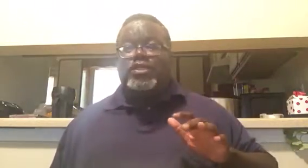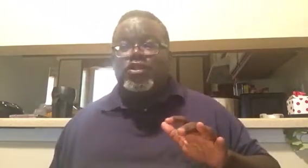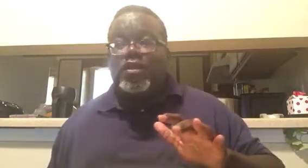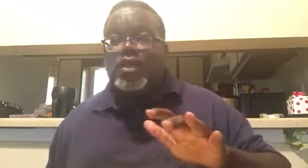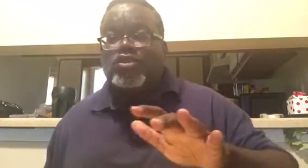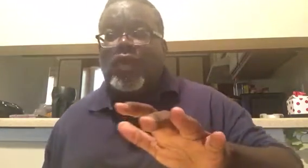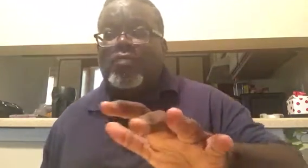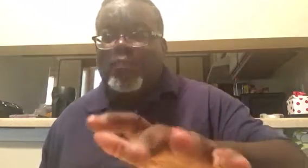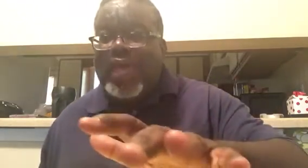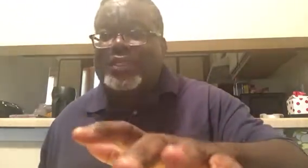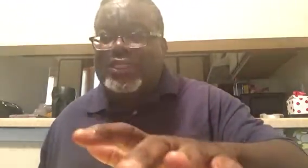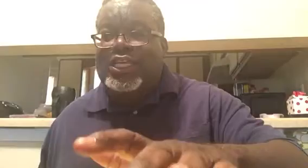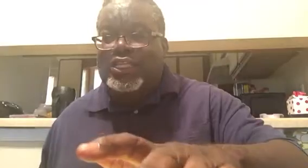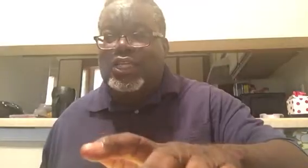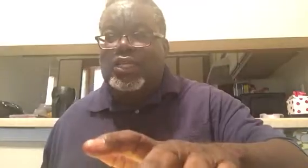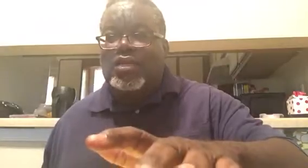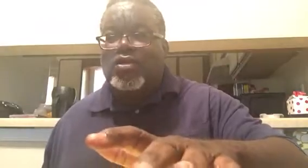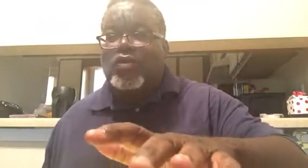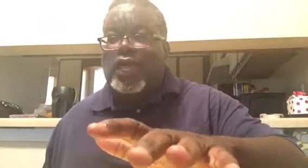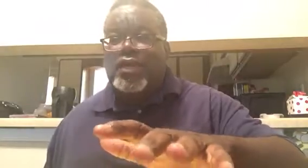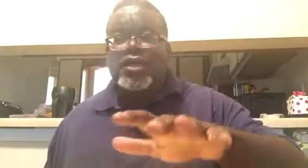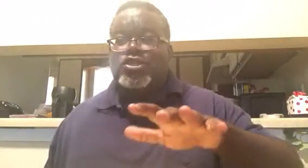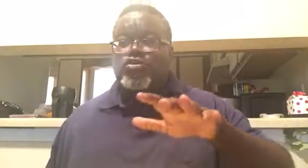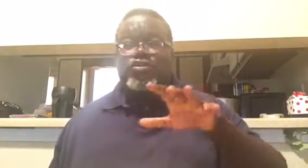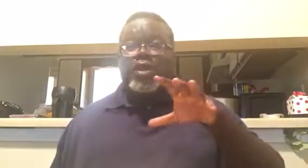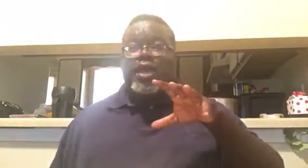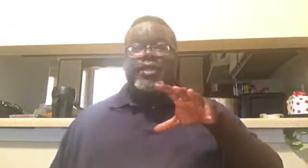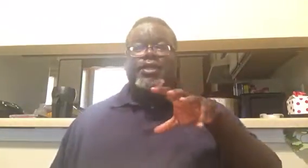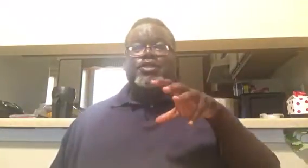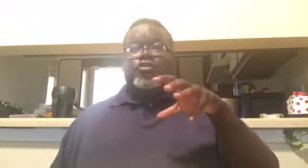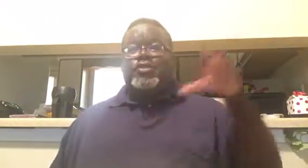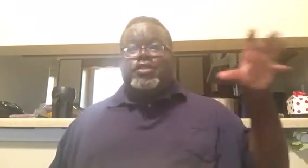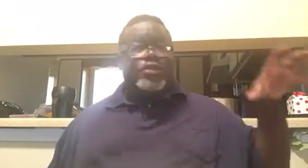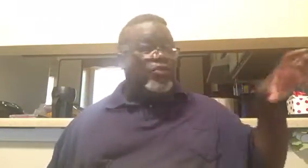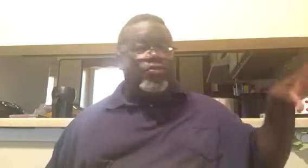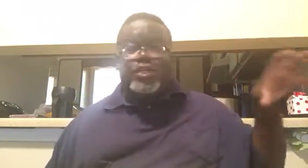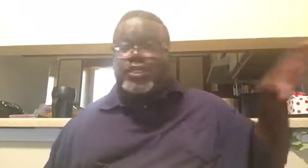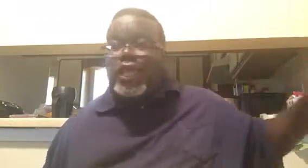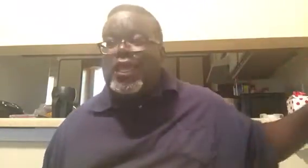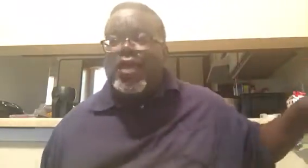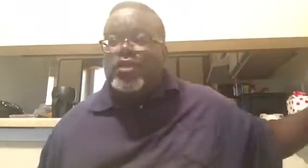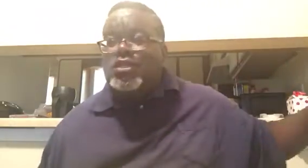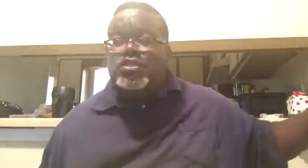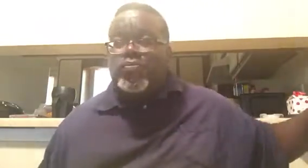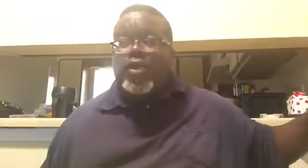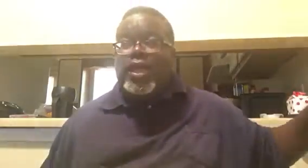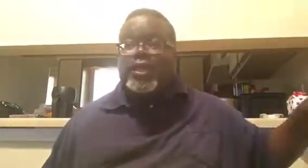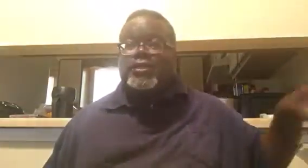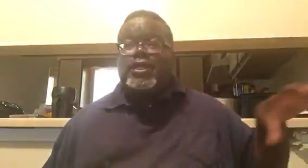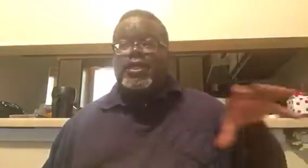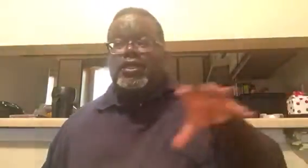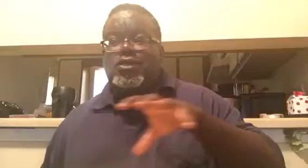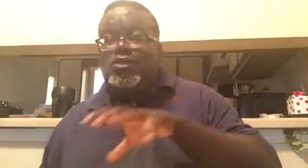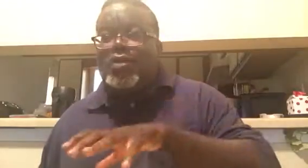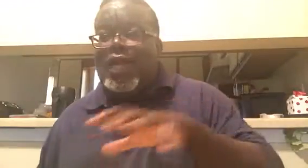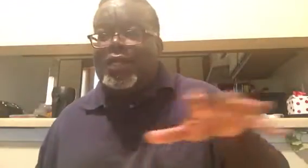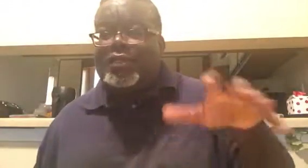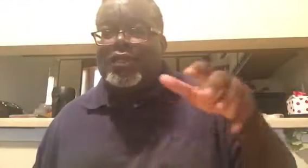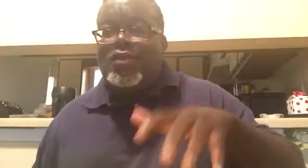into the, into a best season. Okay. So you gotta, so, so don't just hang out in the surprise. You gotta, you